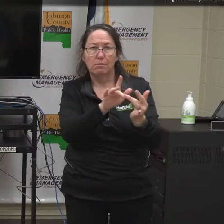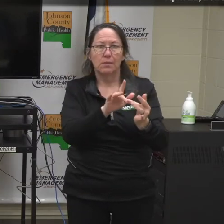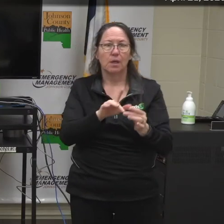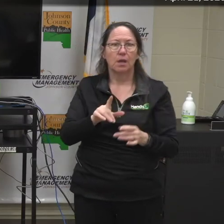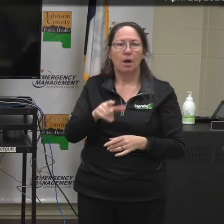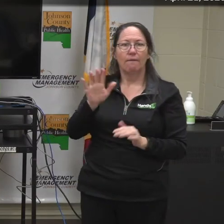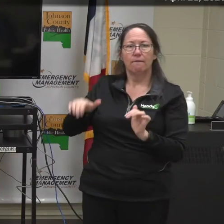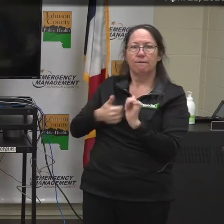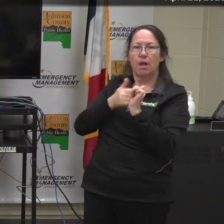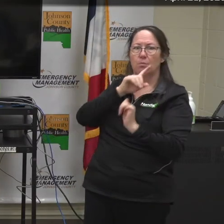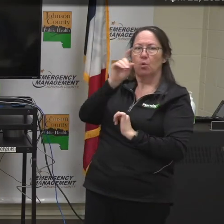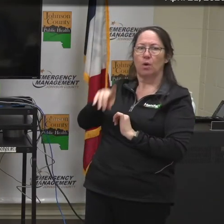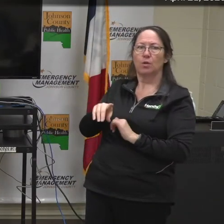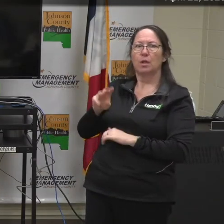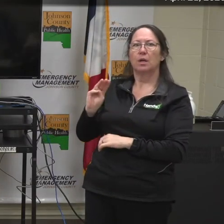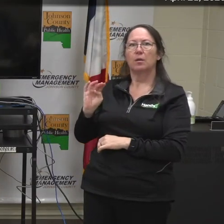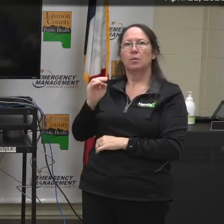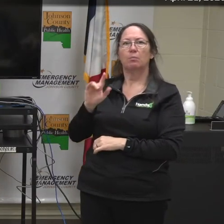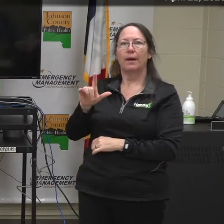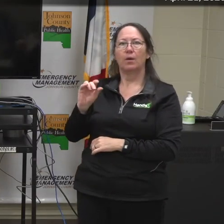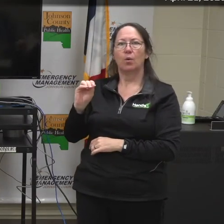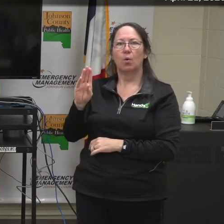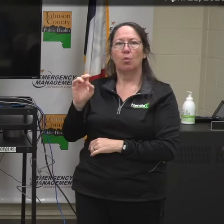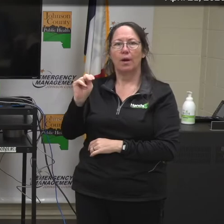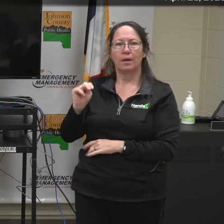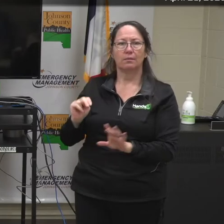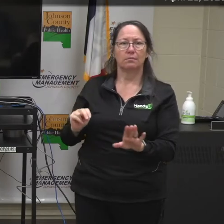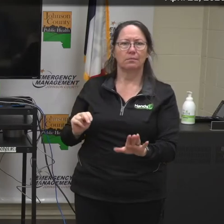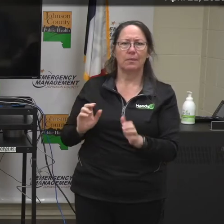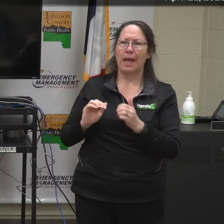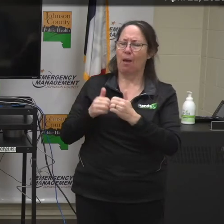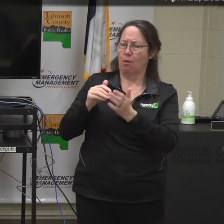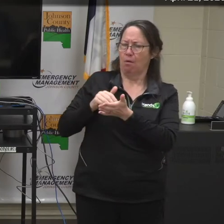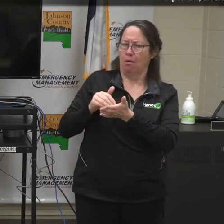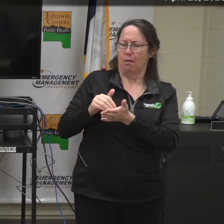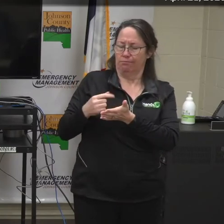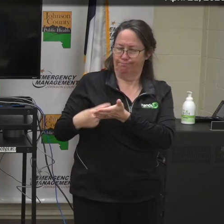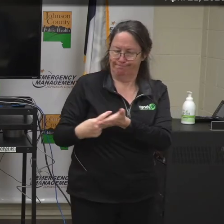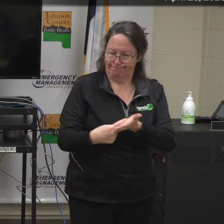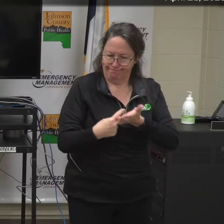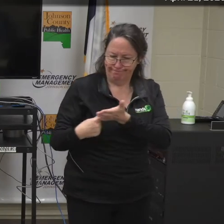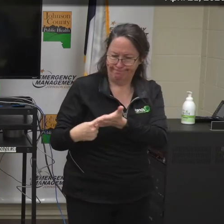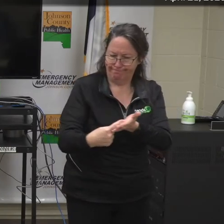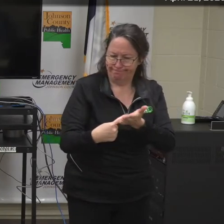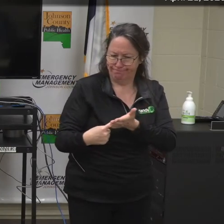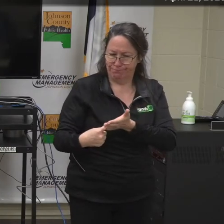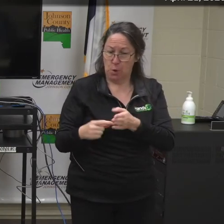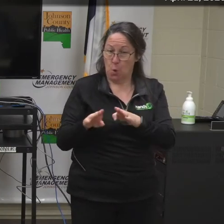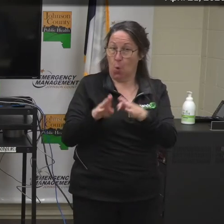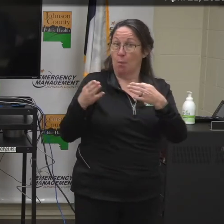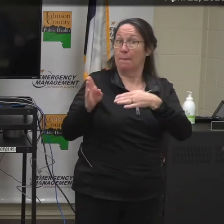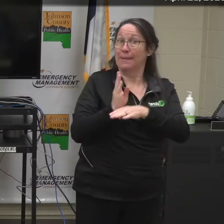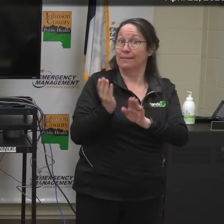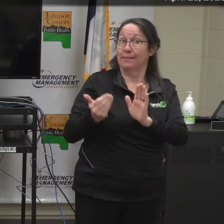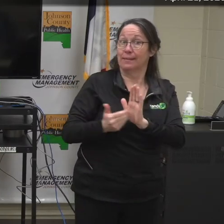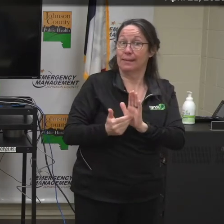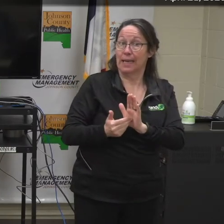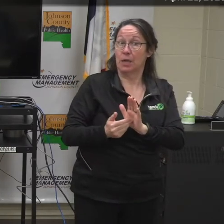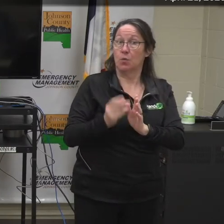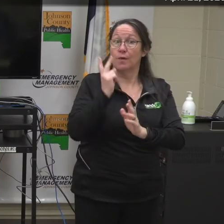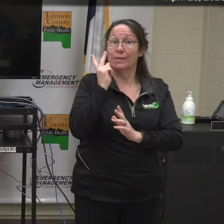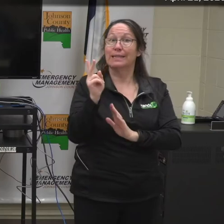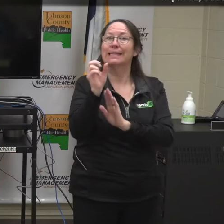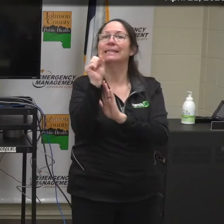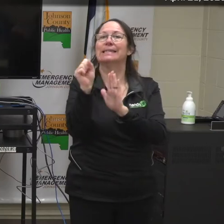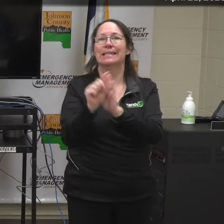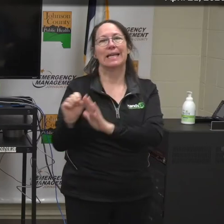Here's a follow-up from Michael O'Brien at KCRG. How frequently are discussions happening regarding reopening businesses like we've seen in the